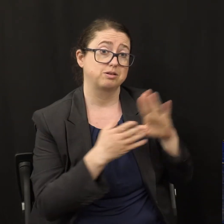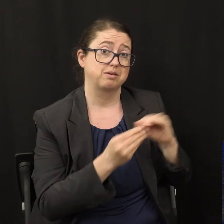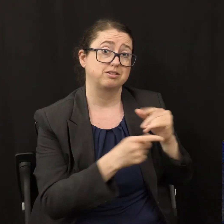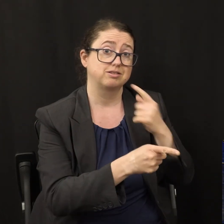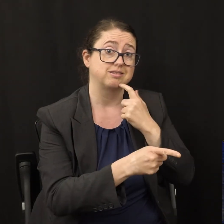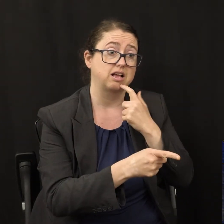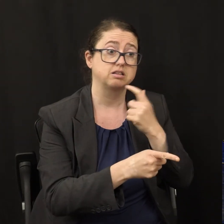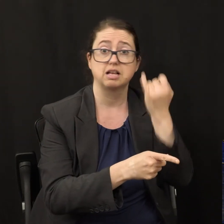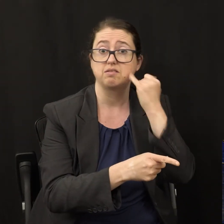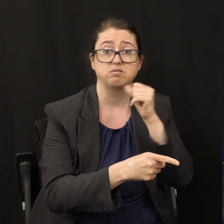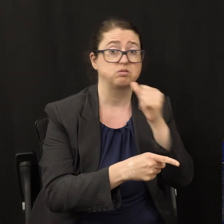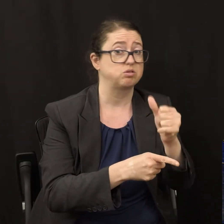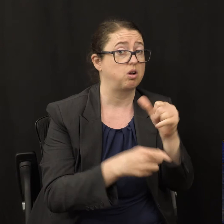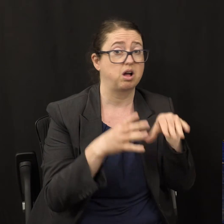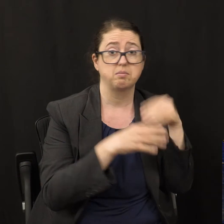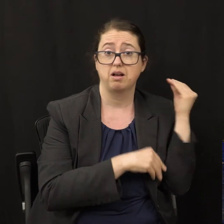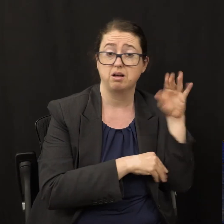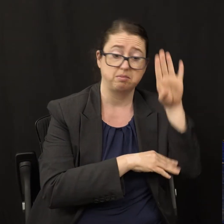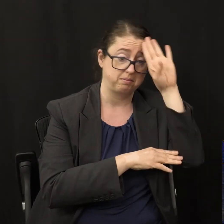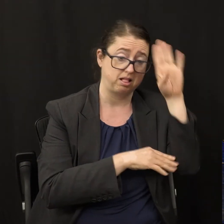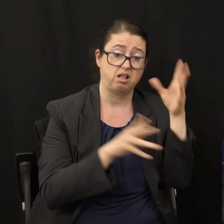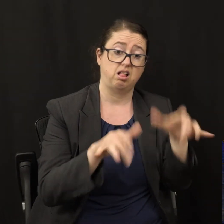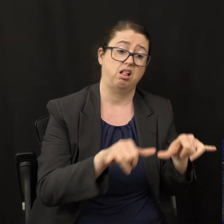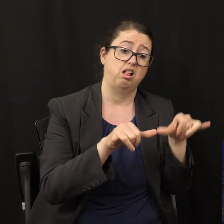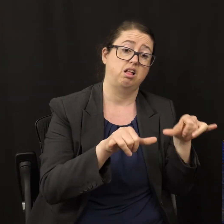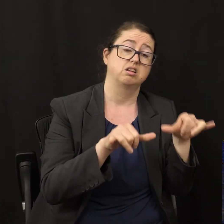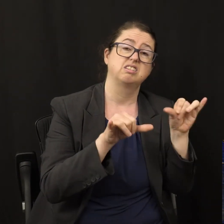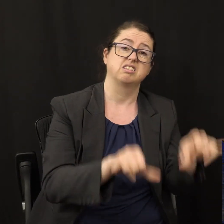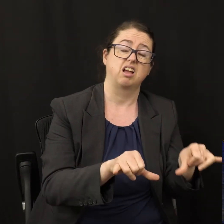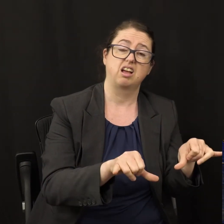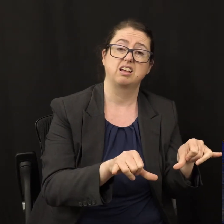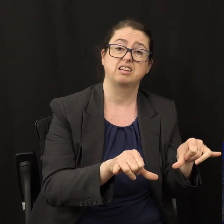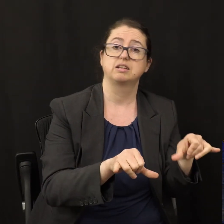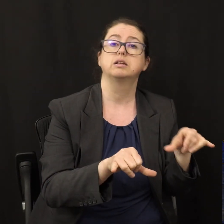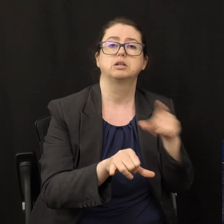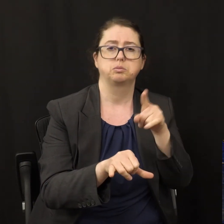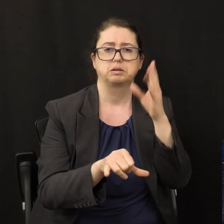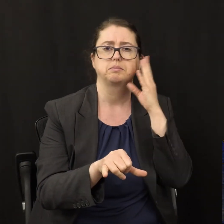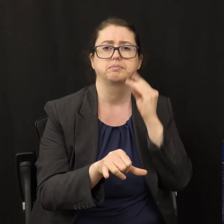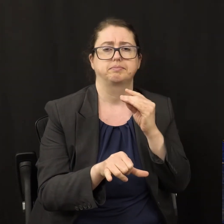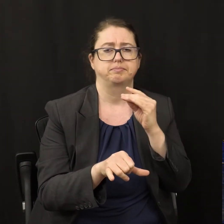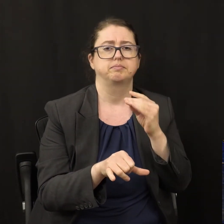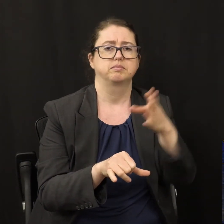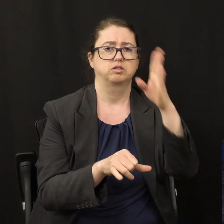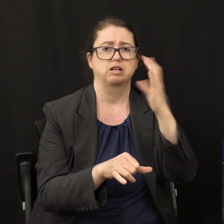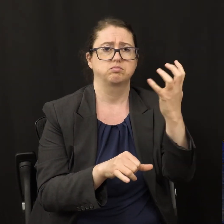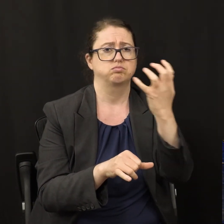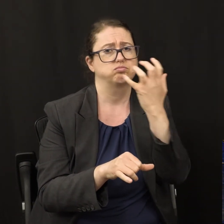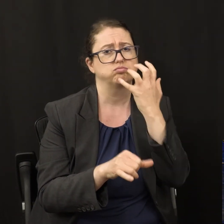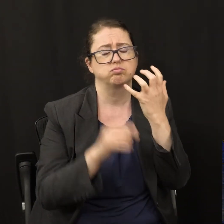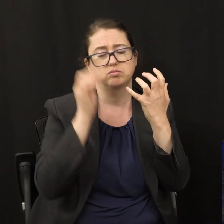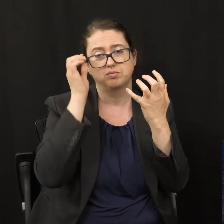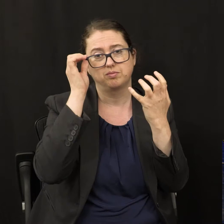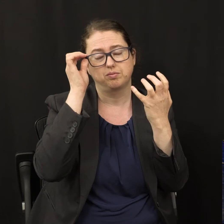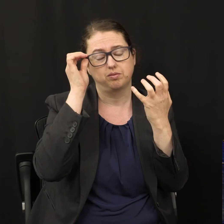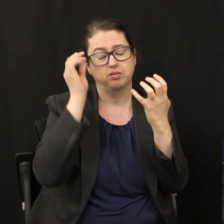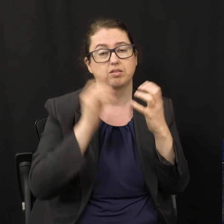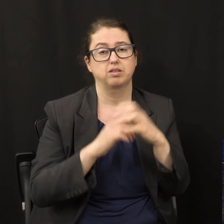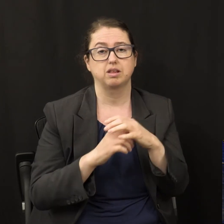you will suffer the wrath of God. And that doesn't sound very loving, does it? But God's warnings are warnings of love.